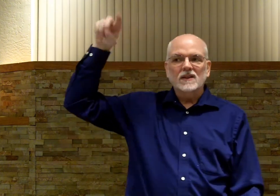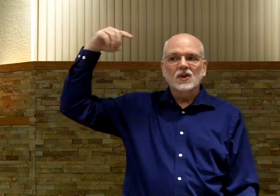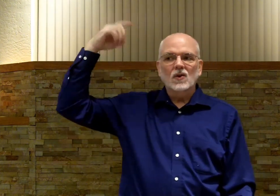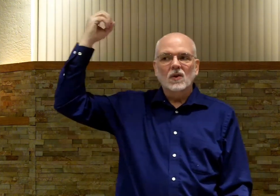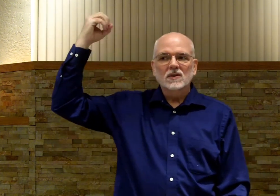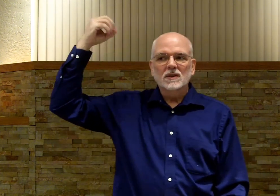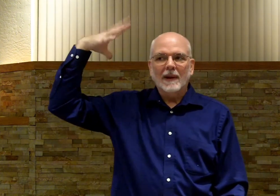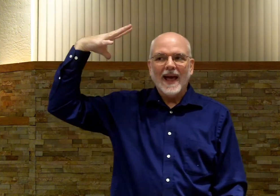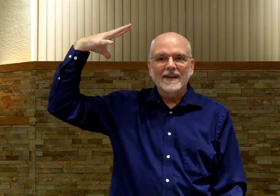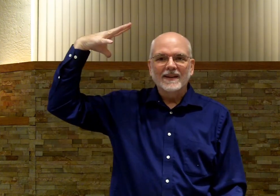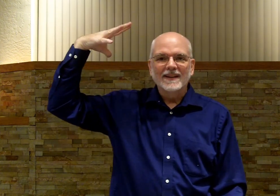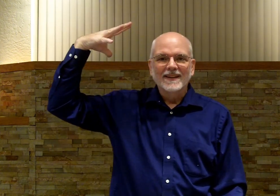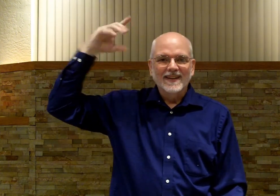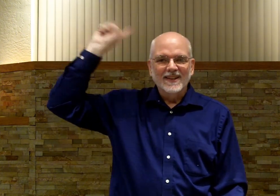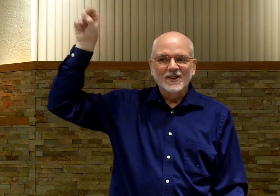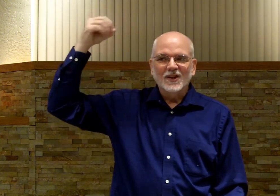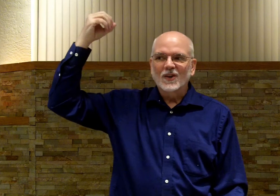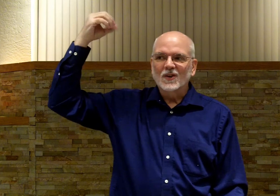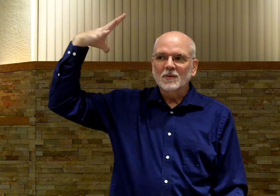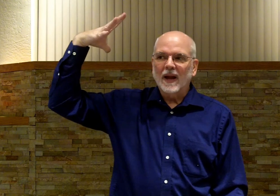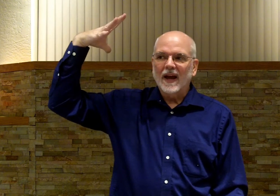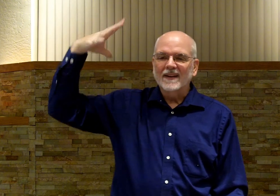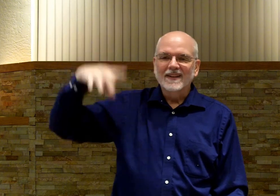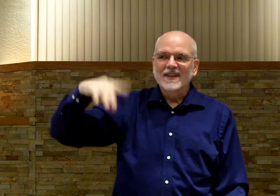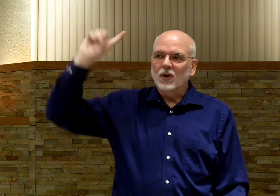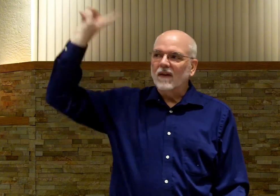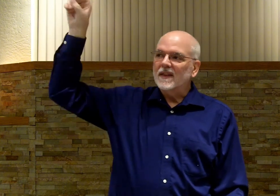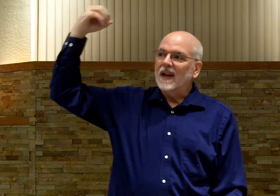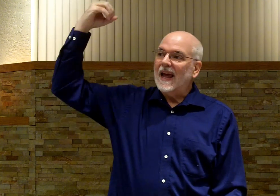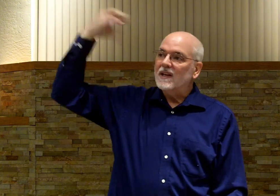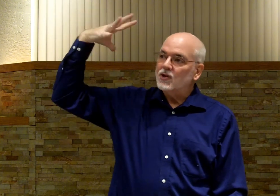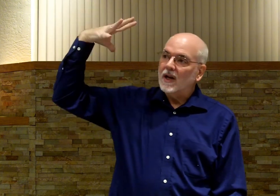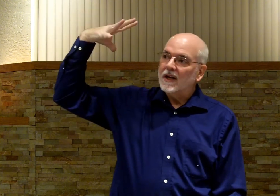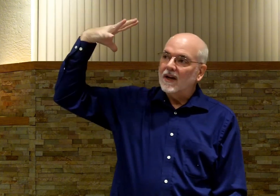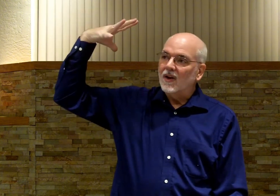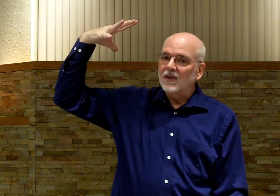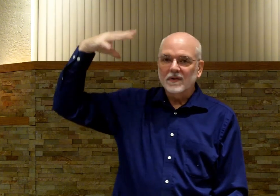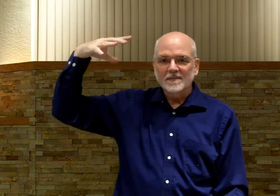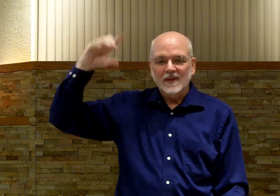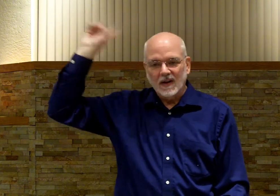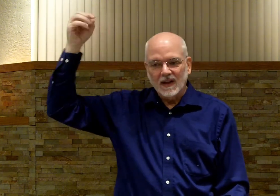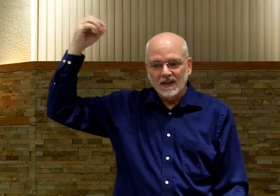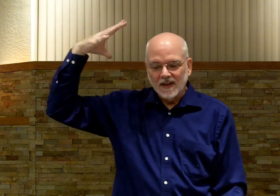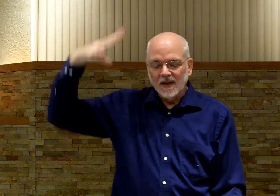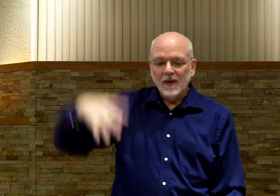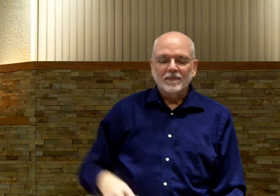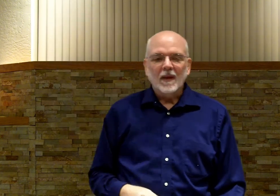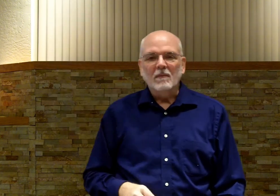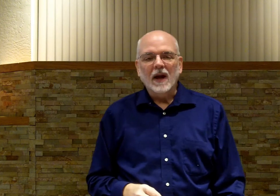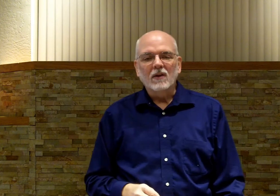is circle splat. Circle splat. Sort of like the light shining down on you. All right. My